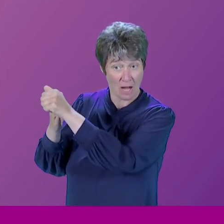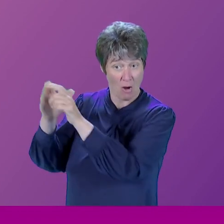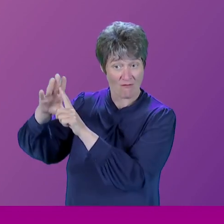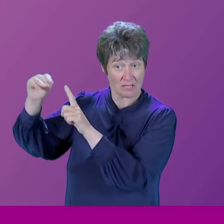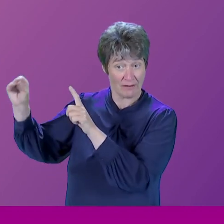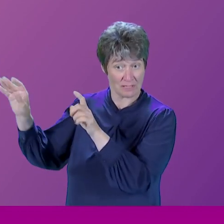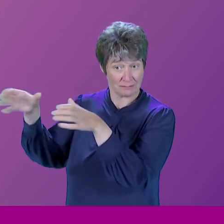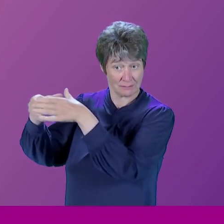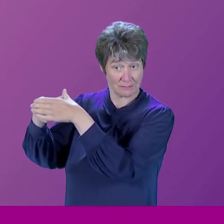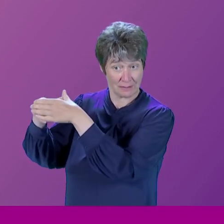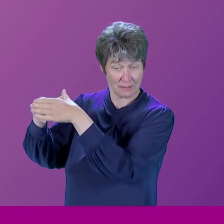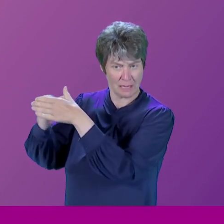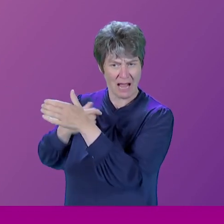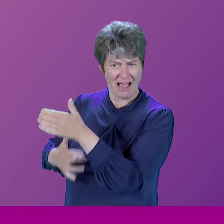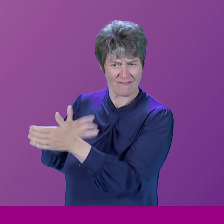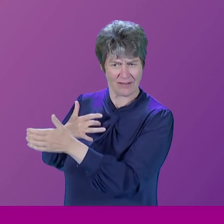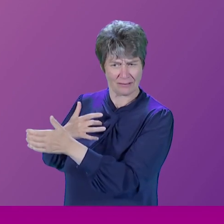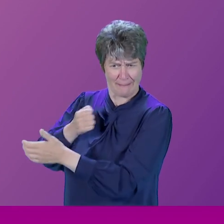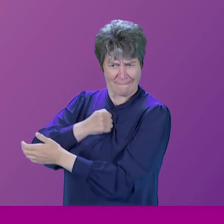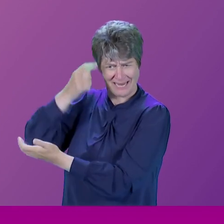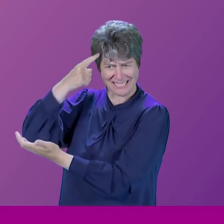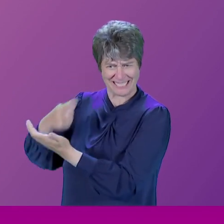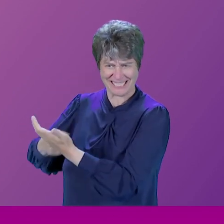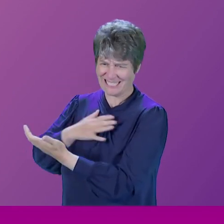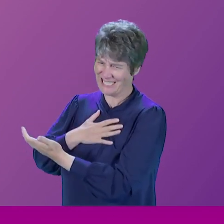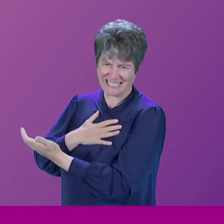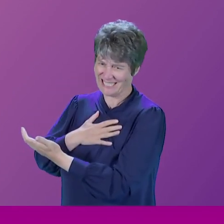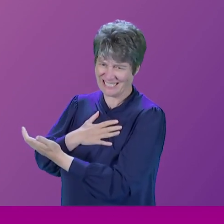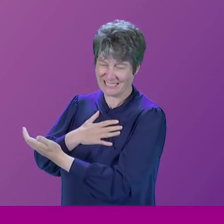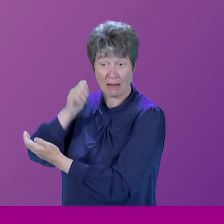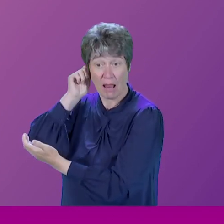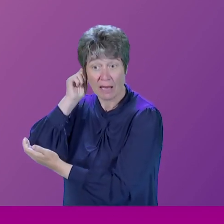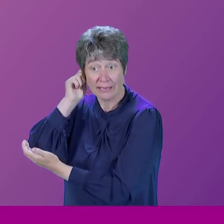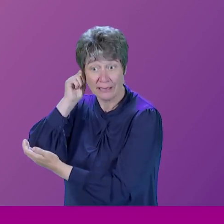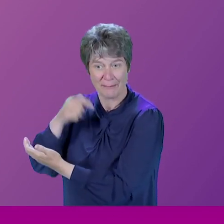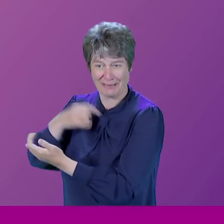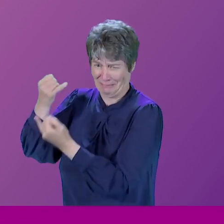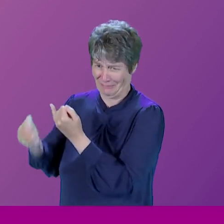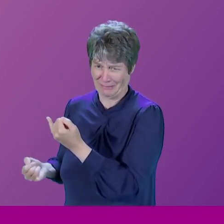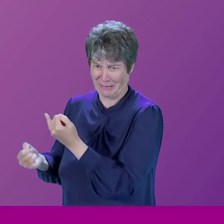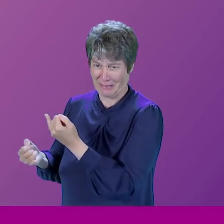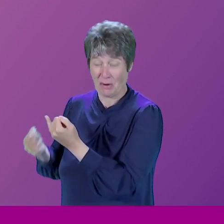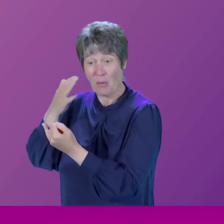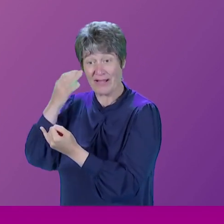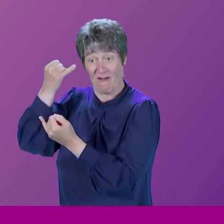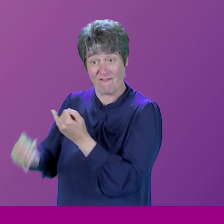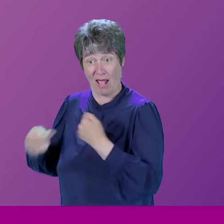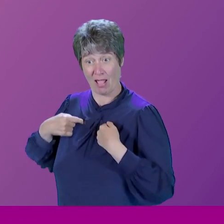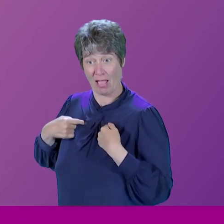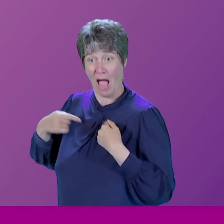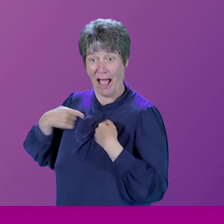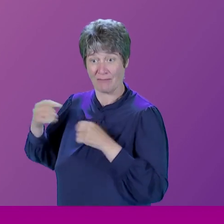It was a poor decision, in my view. Luckily, I didn't win it. And when I didn't win it, I gave a whoop of pleasure.